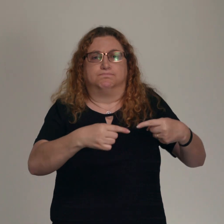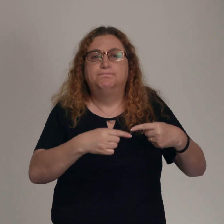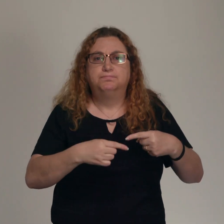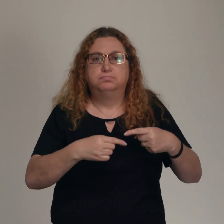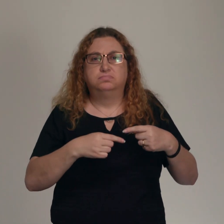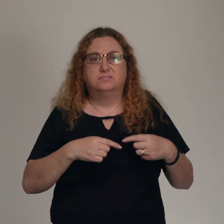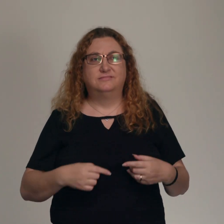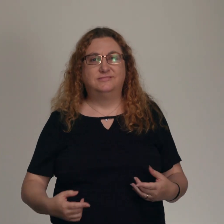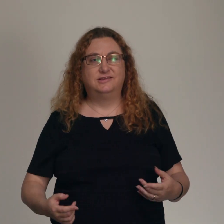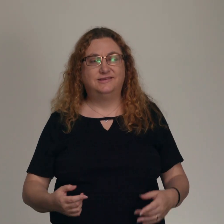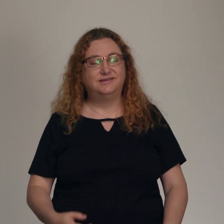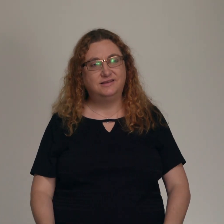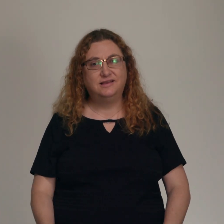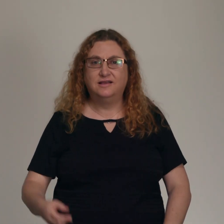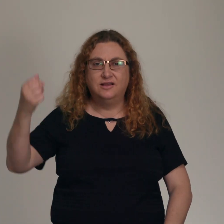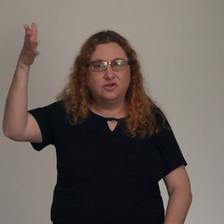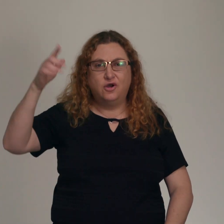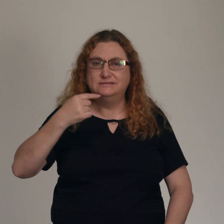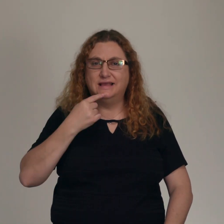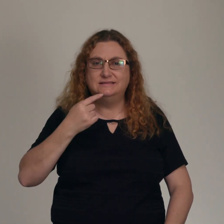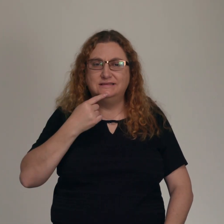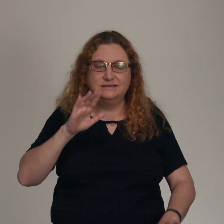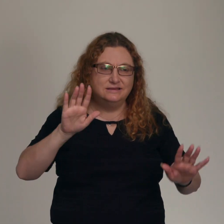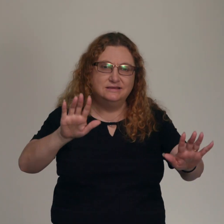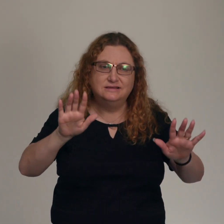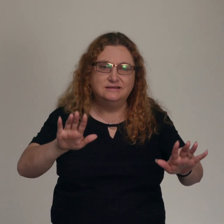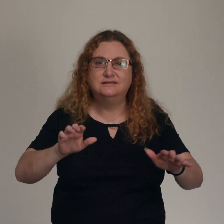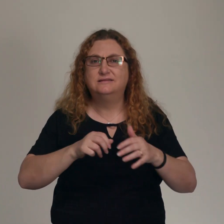And we're being pleaded with to be of the same mind.